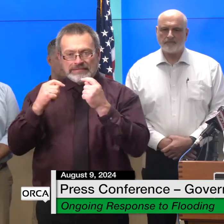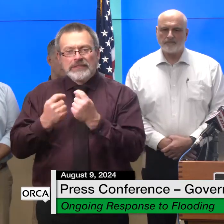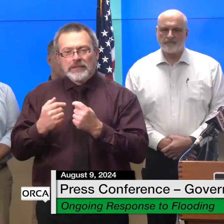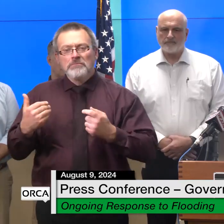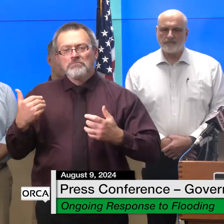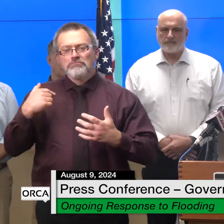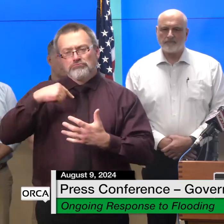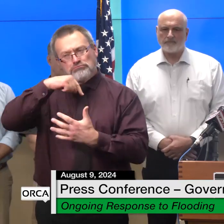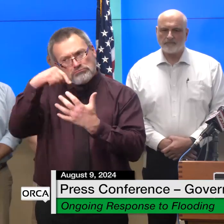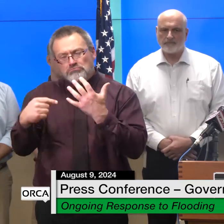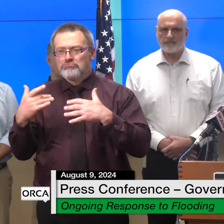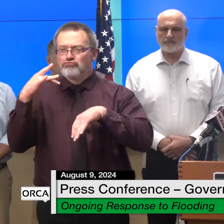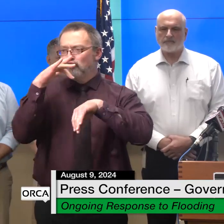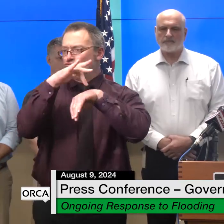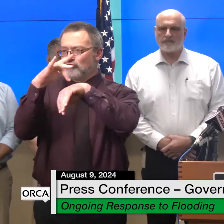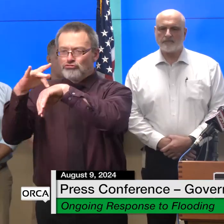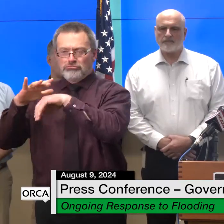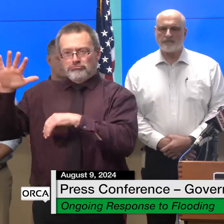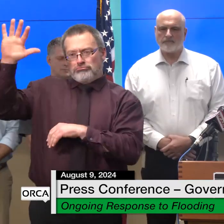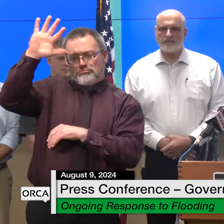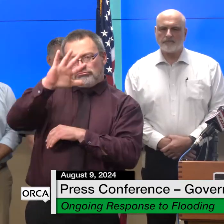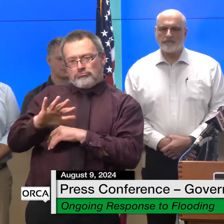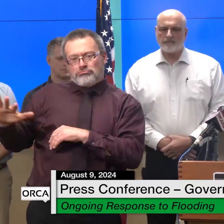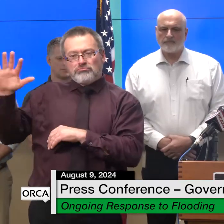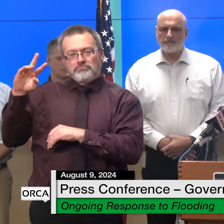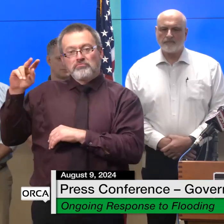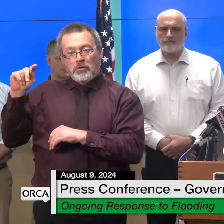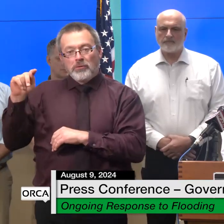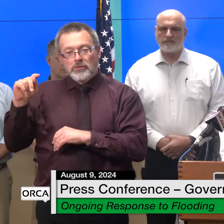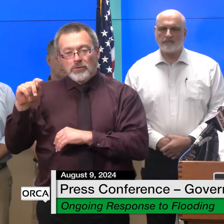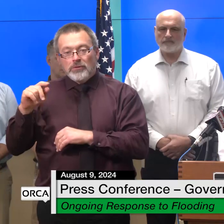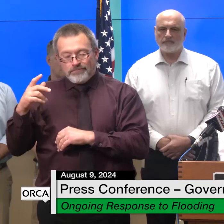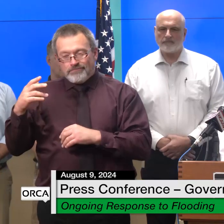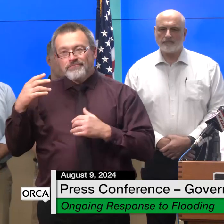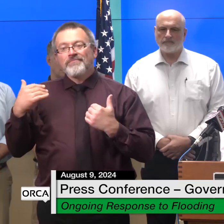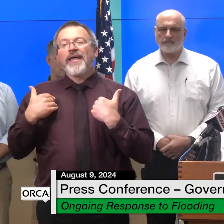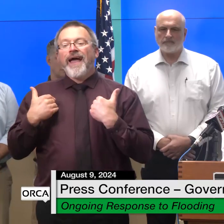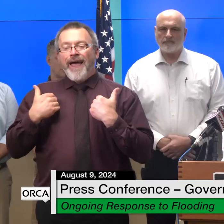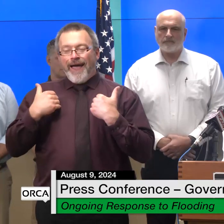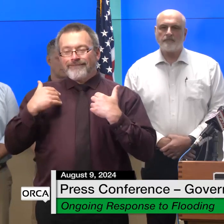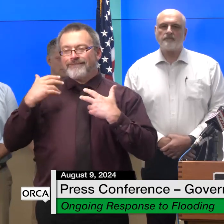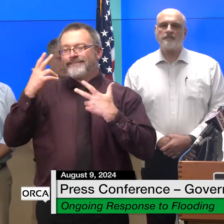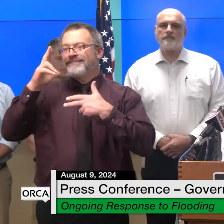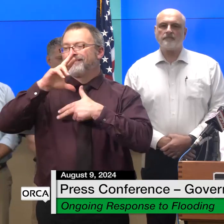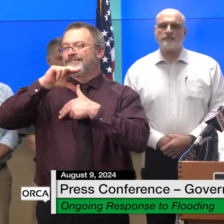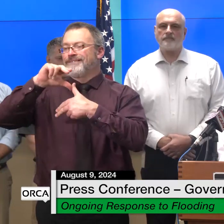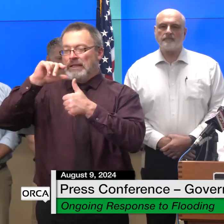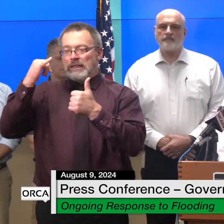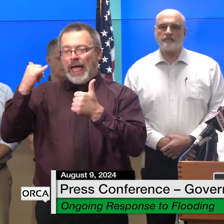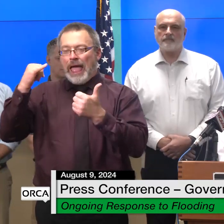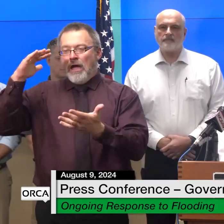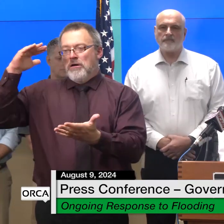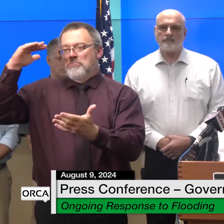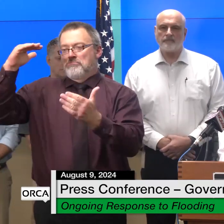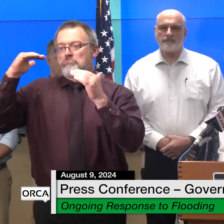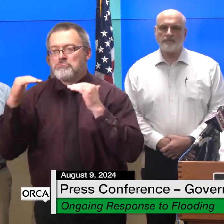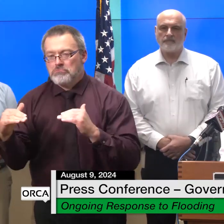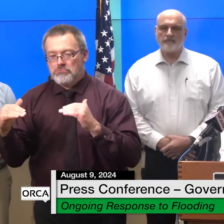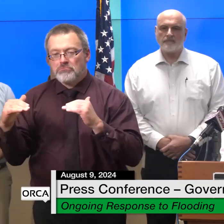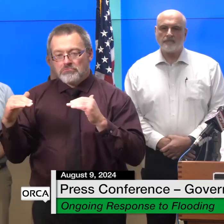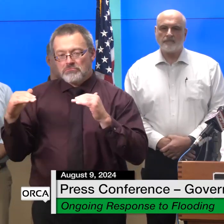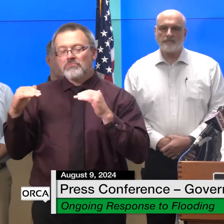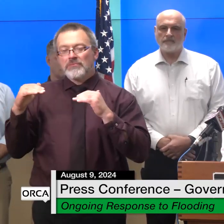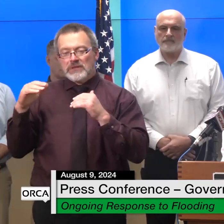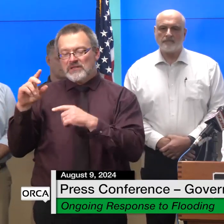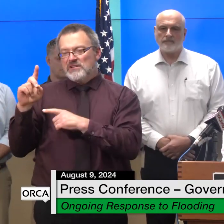continue to watch tropical depression Debbie while also responding to ongoing rain and previous flooding throughout the state